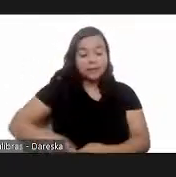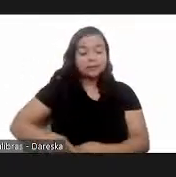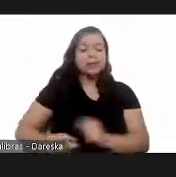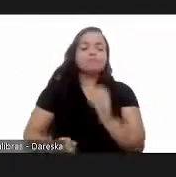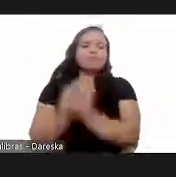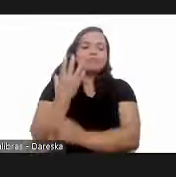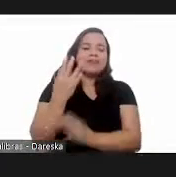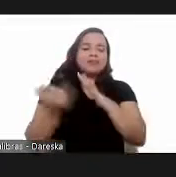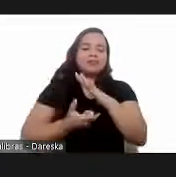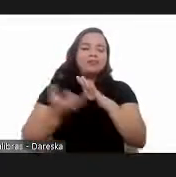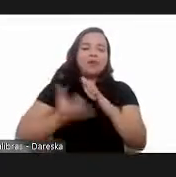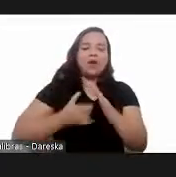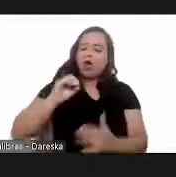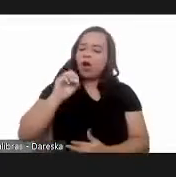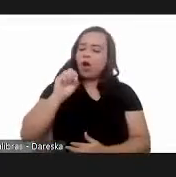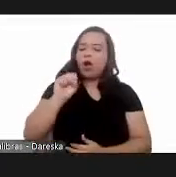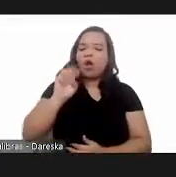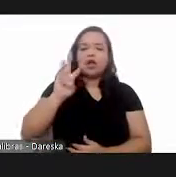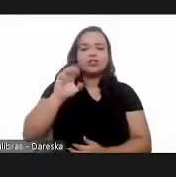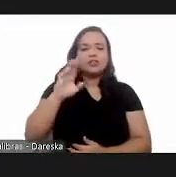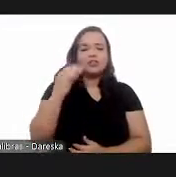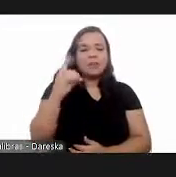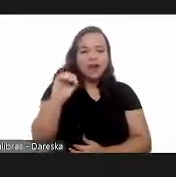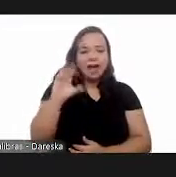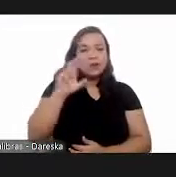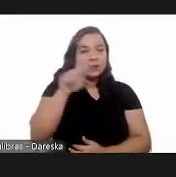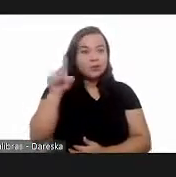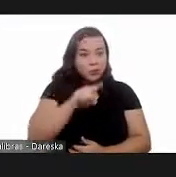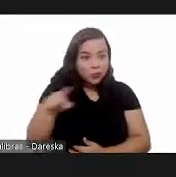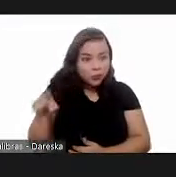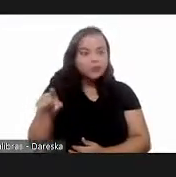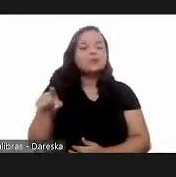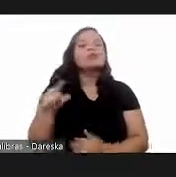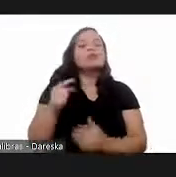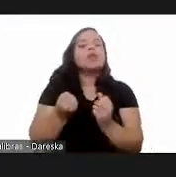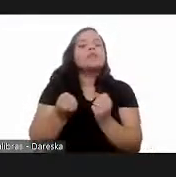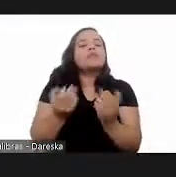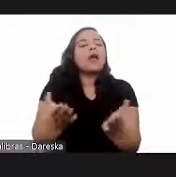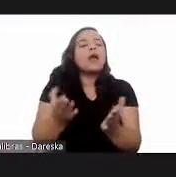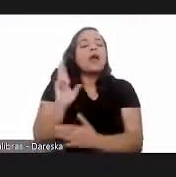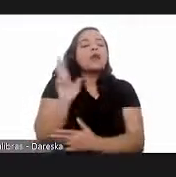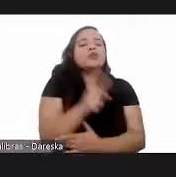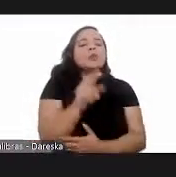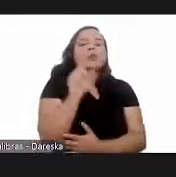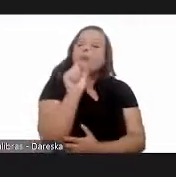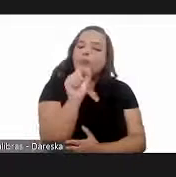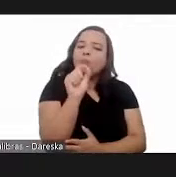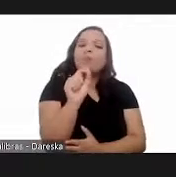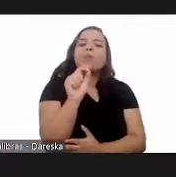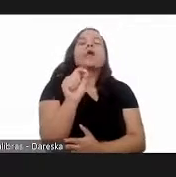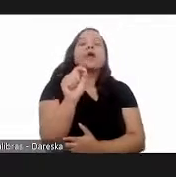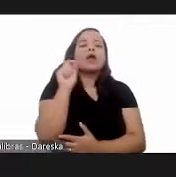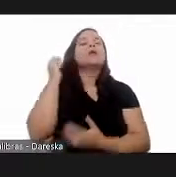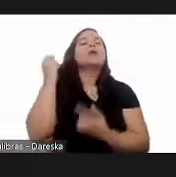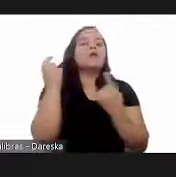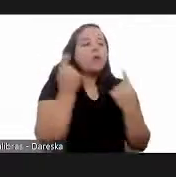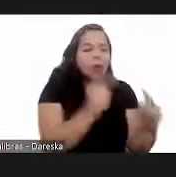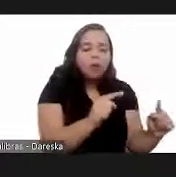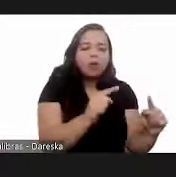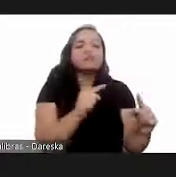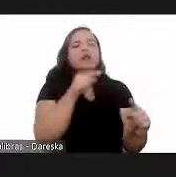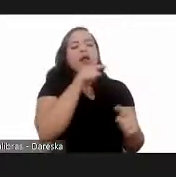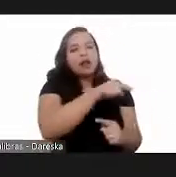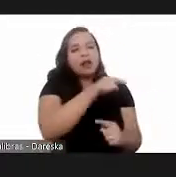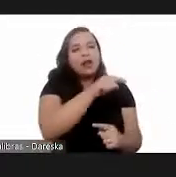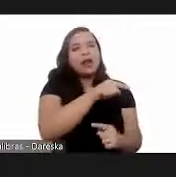the Osvaldo Cruz Foundation resulted in the efficiency in confronting the Spanish